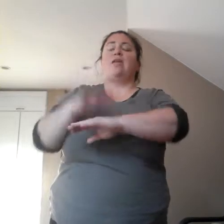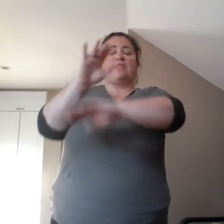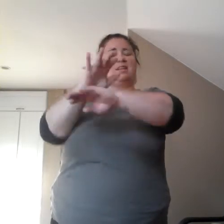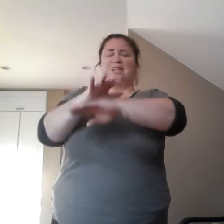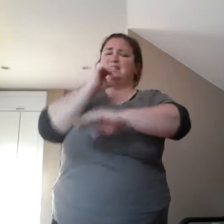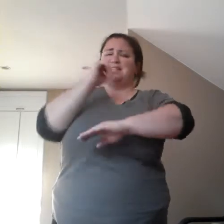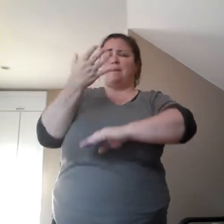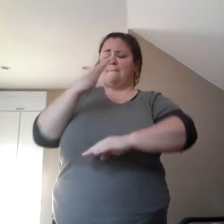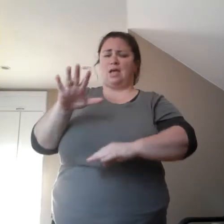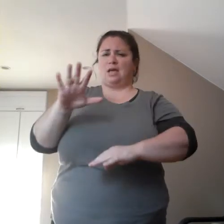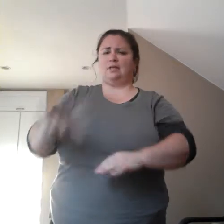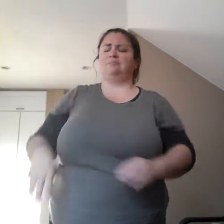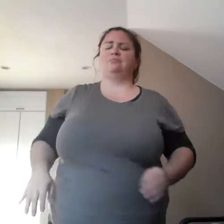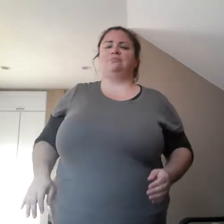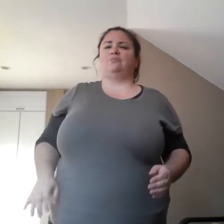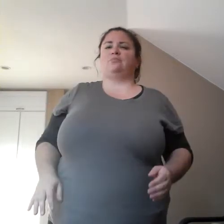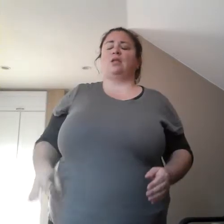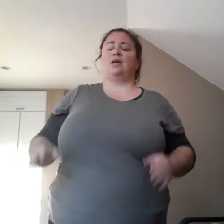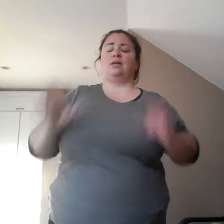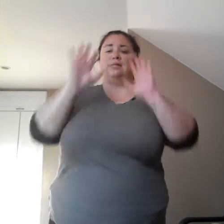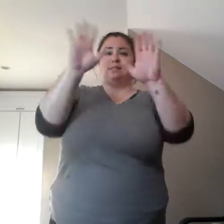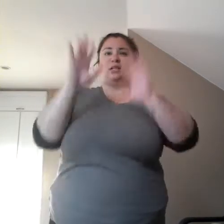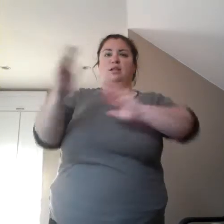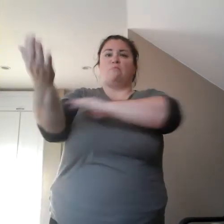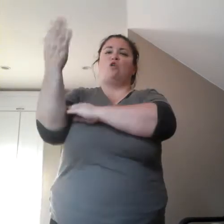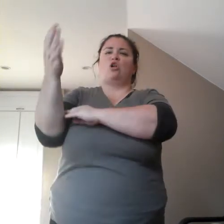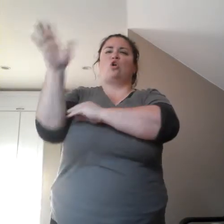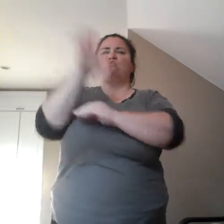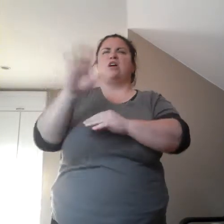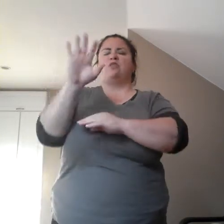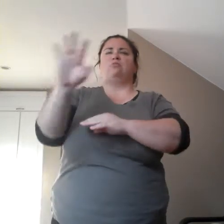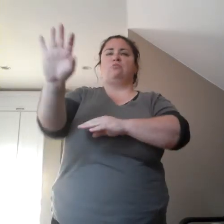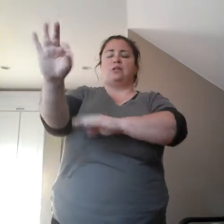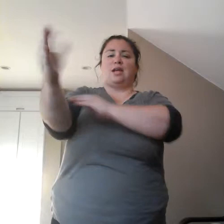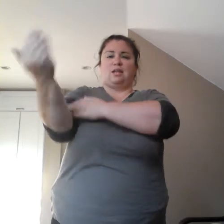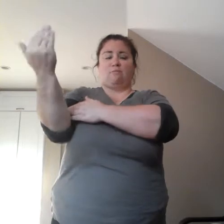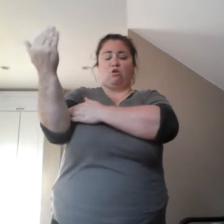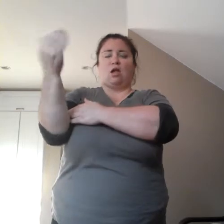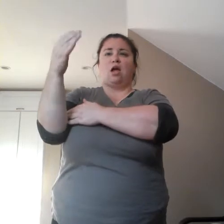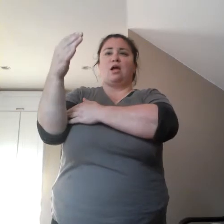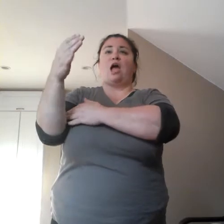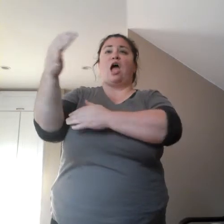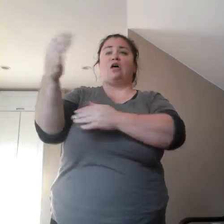Sunday morning around 9am, I got a call from the front desk attendant